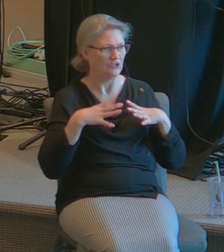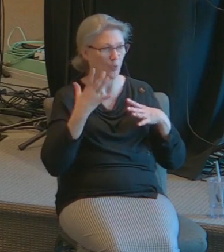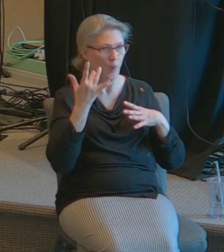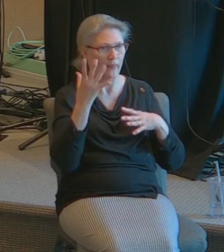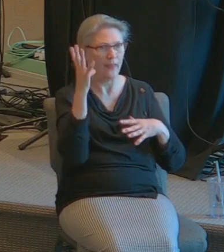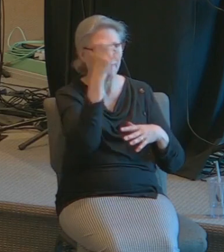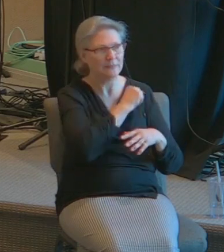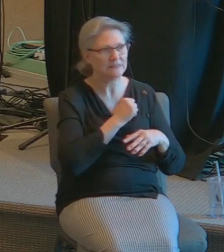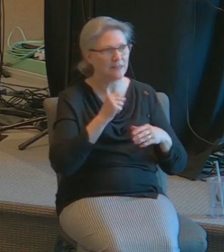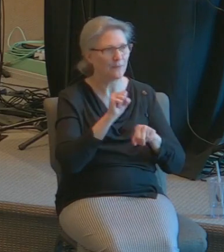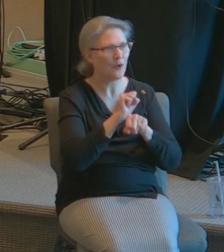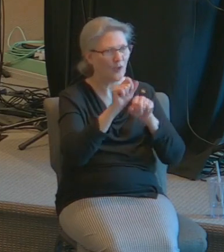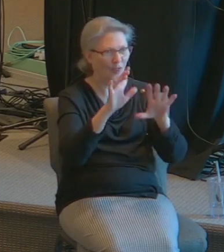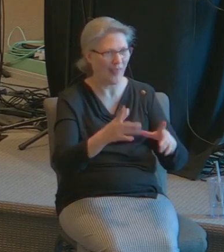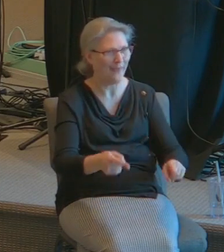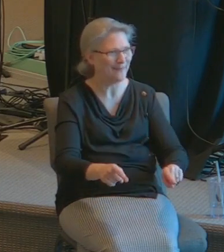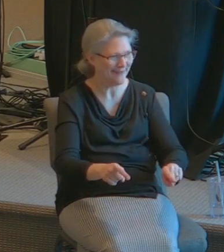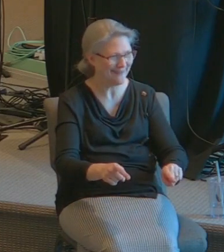they would miss one